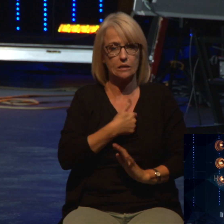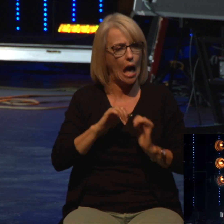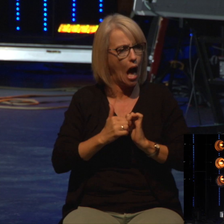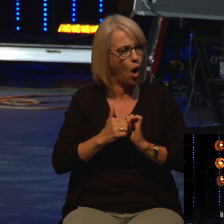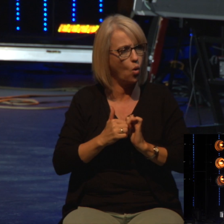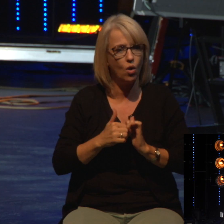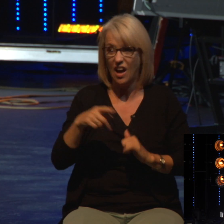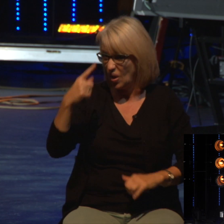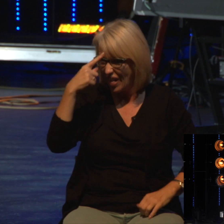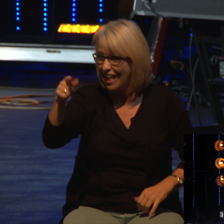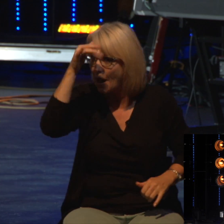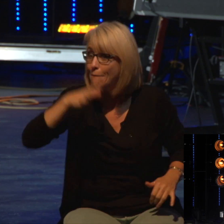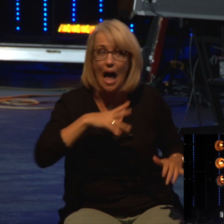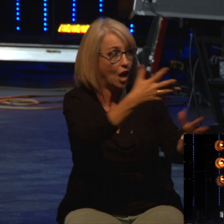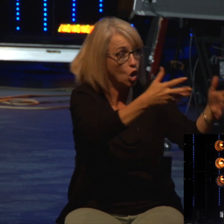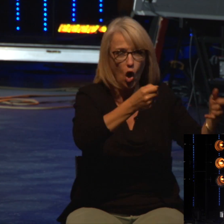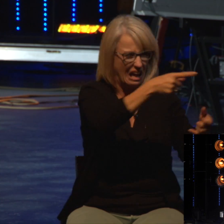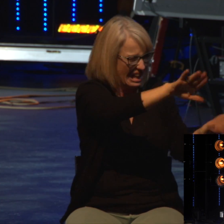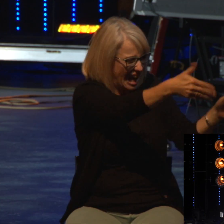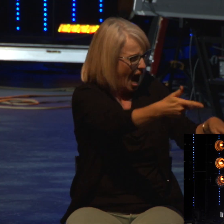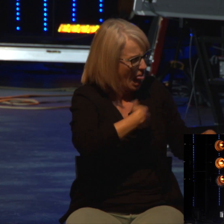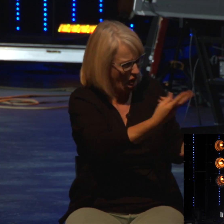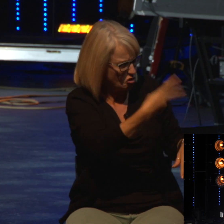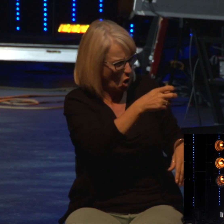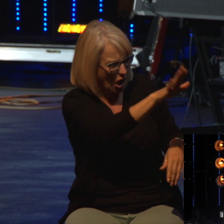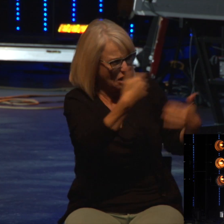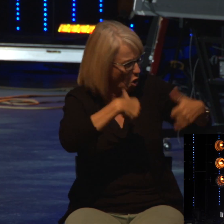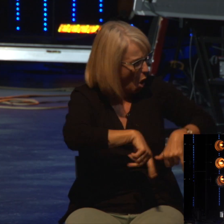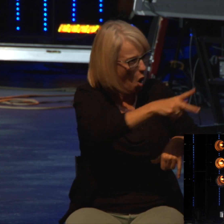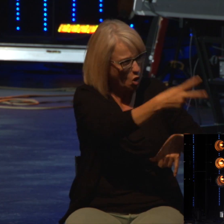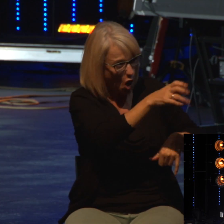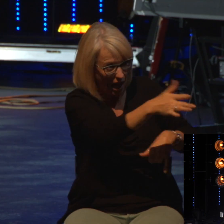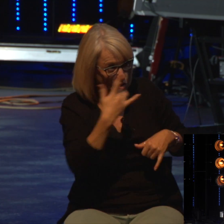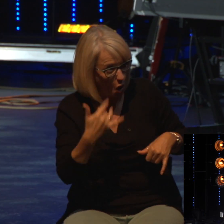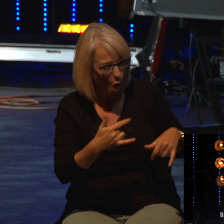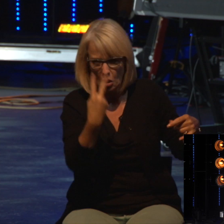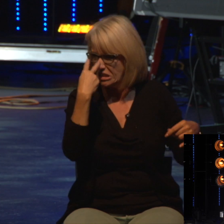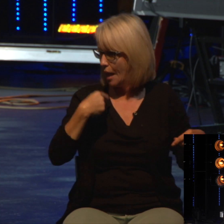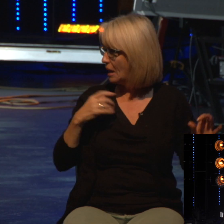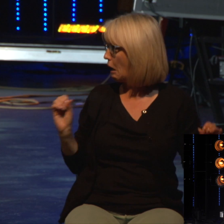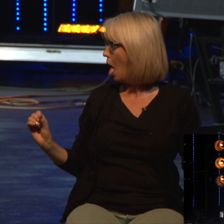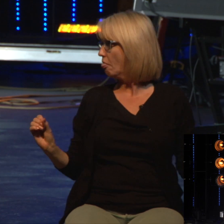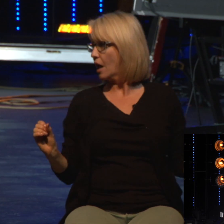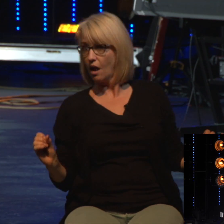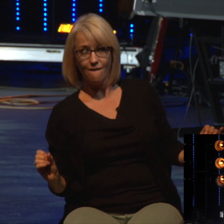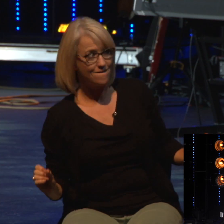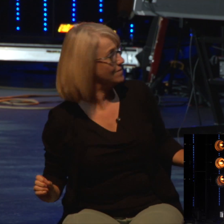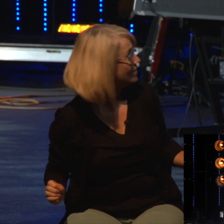The owners of what I took are dead. Nobody saw me do this. It's a perfect